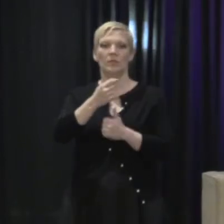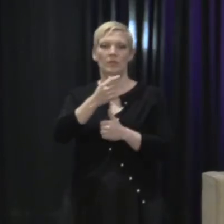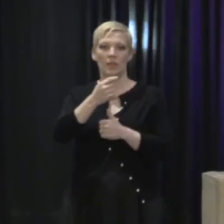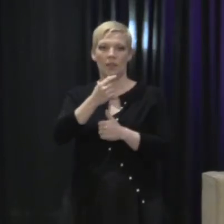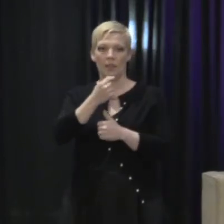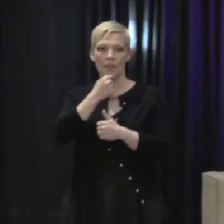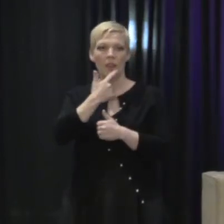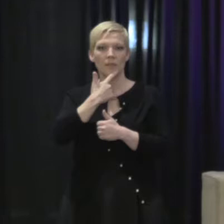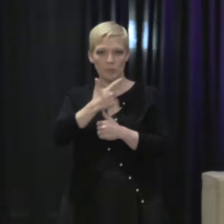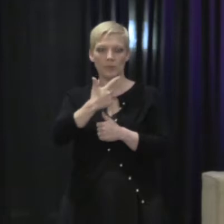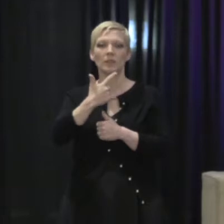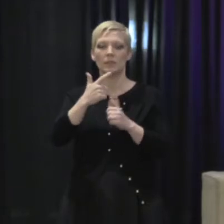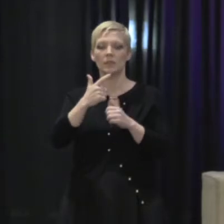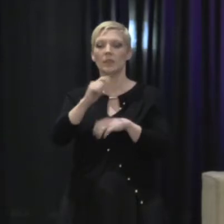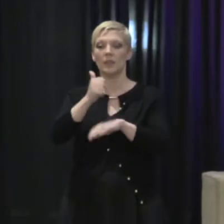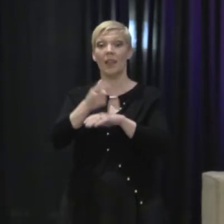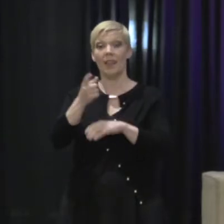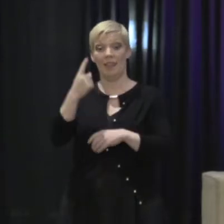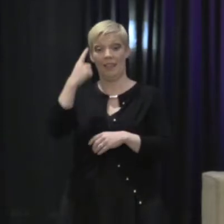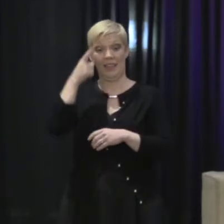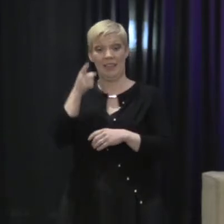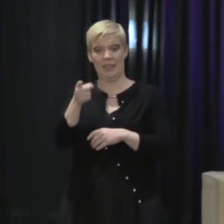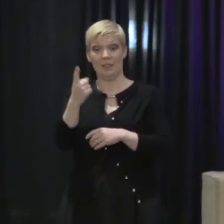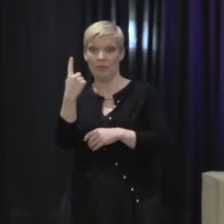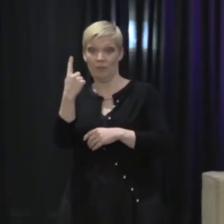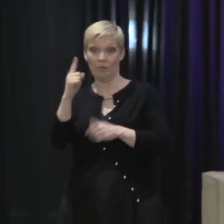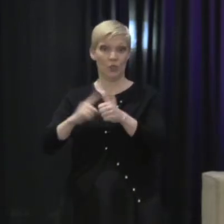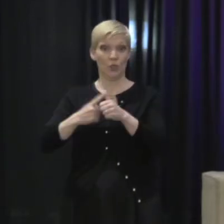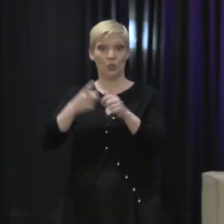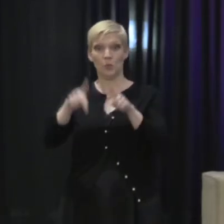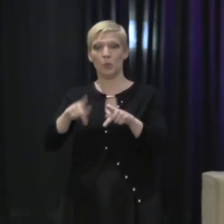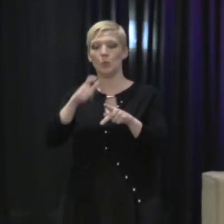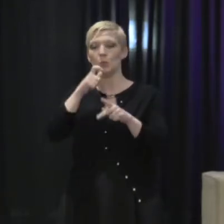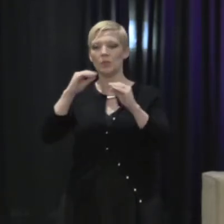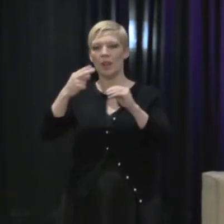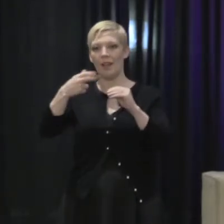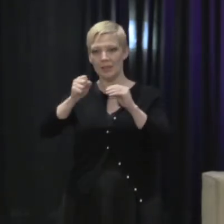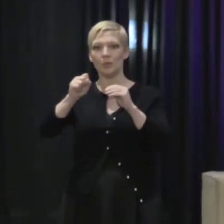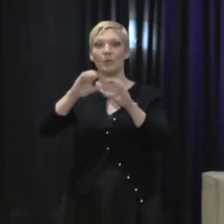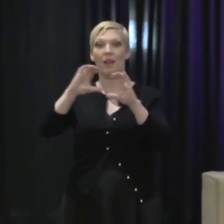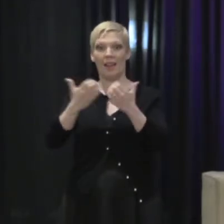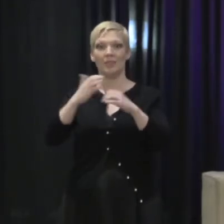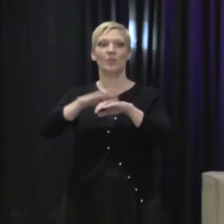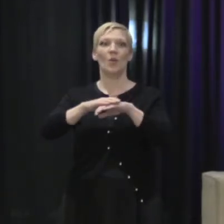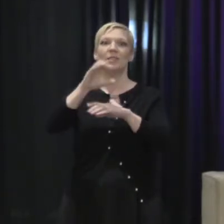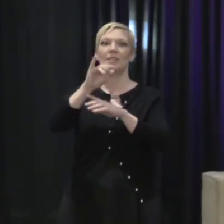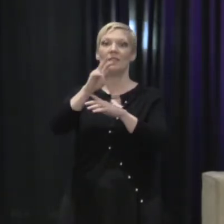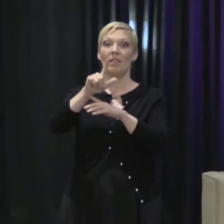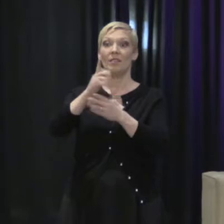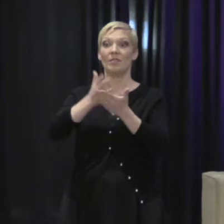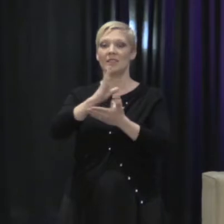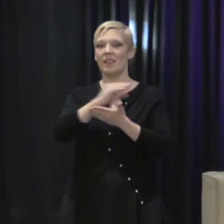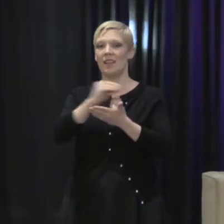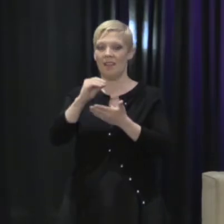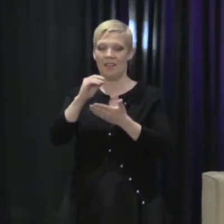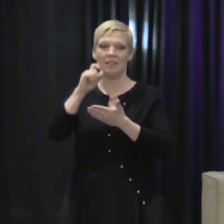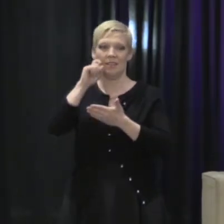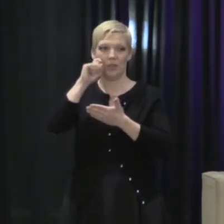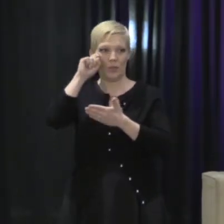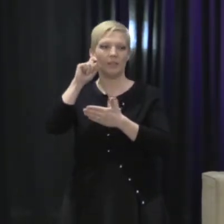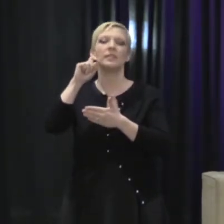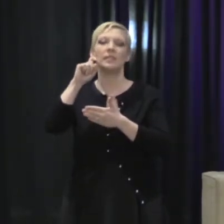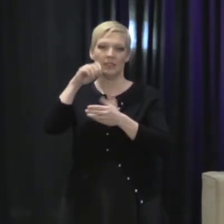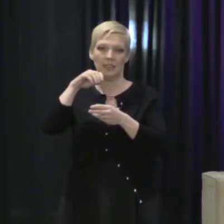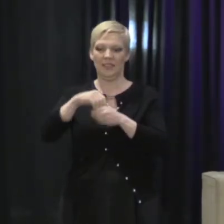he was actually the first person to teach a high school class on civil rights and homosexuality in a public high school in Manhattan.